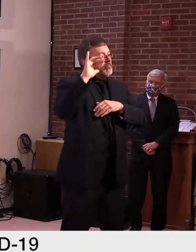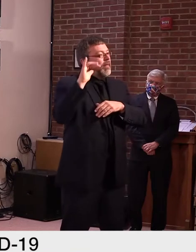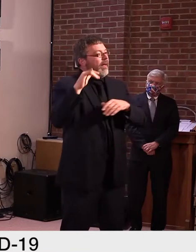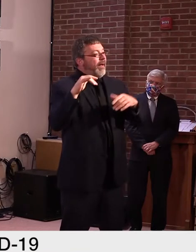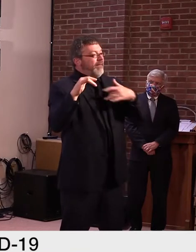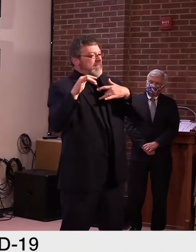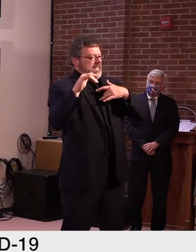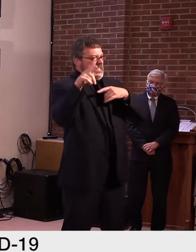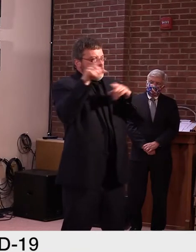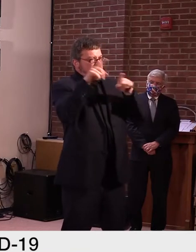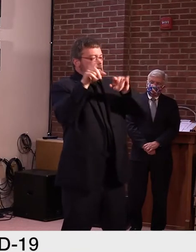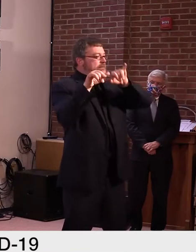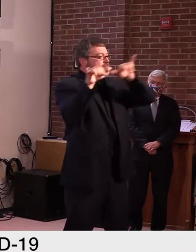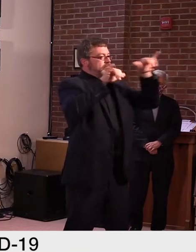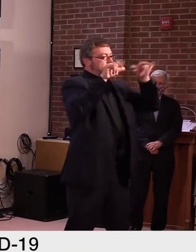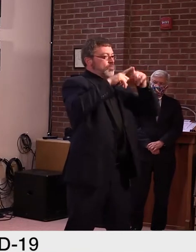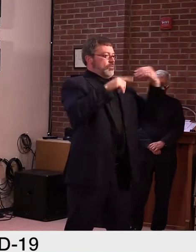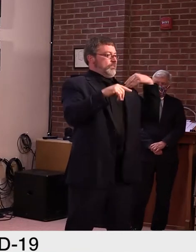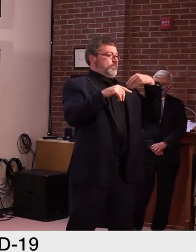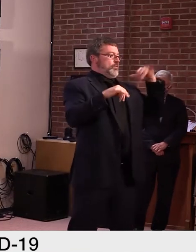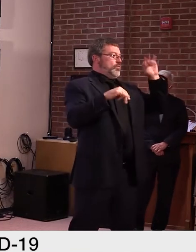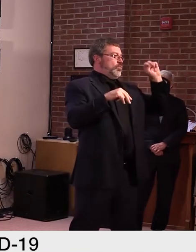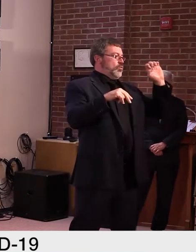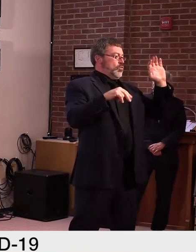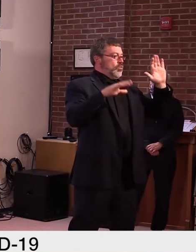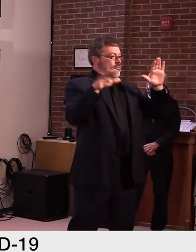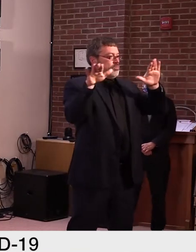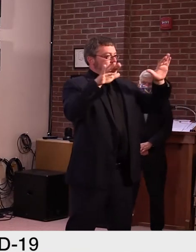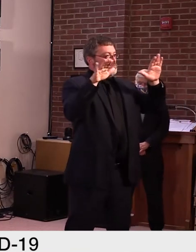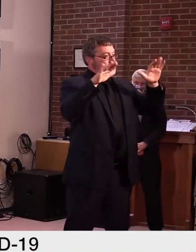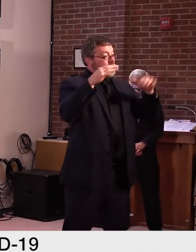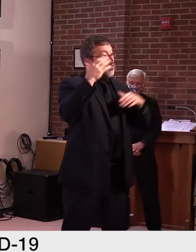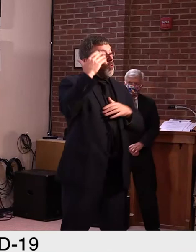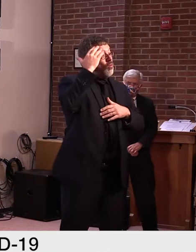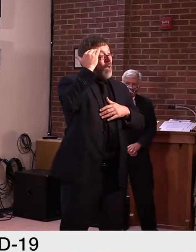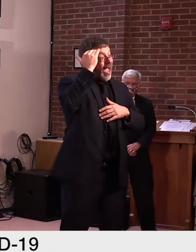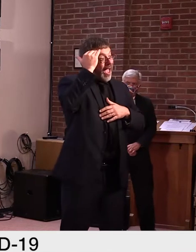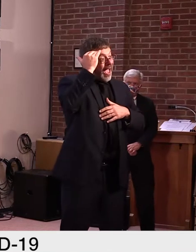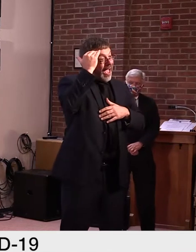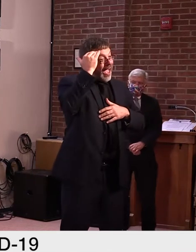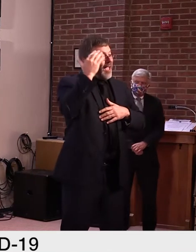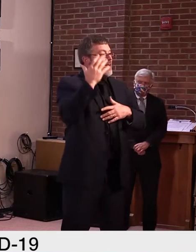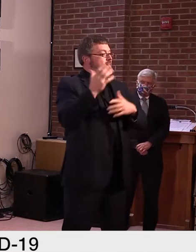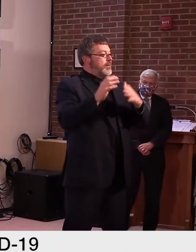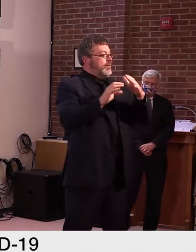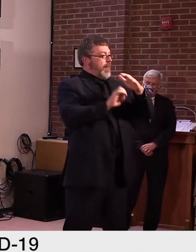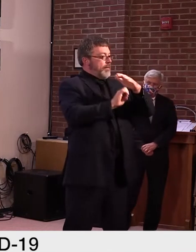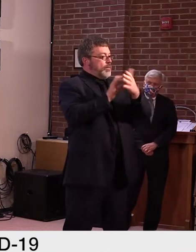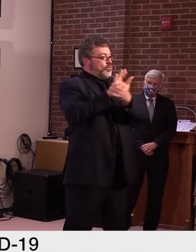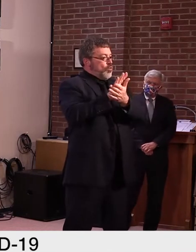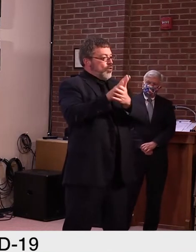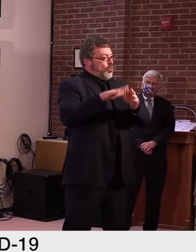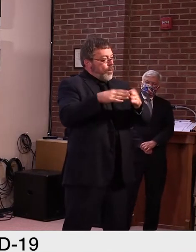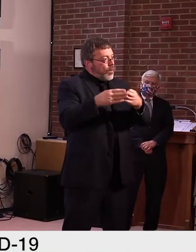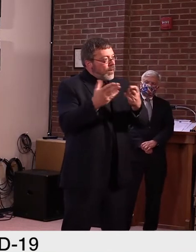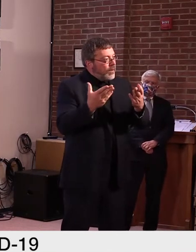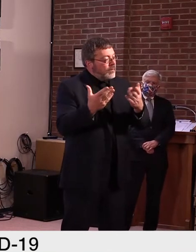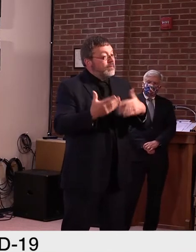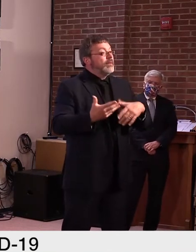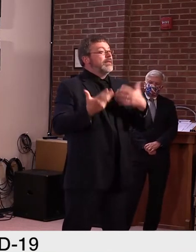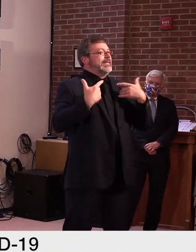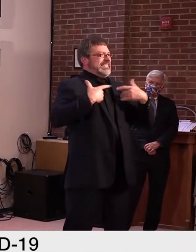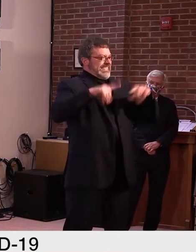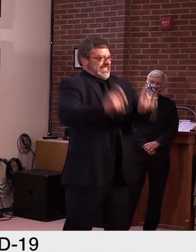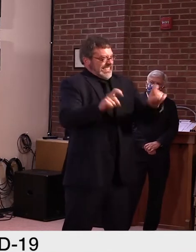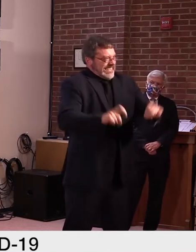K-12 reopening. So it's something we're going to look at closely. Testing is also up across the region broadly. So something we're going to look at closely